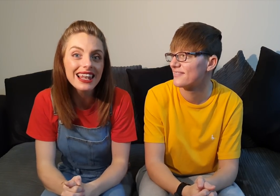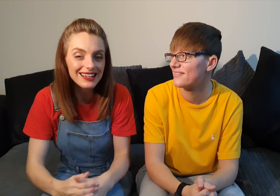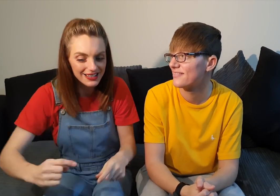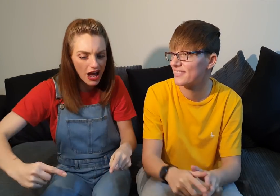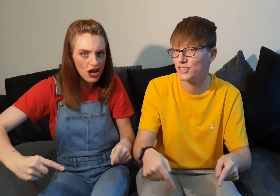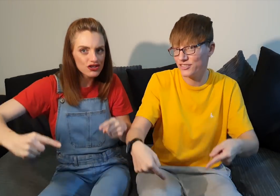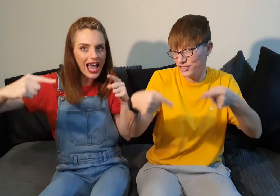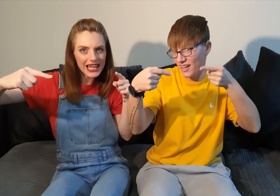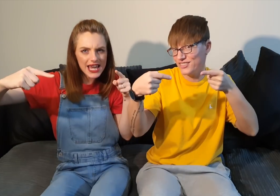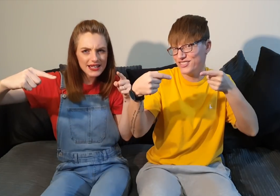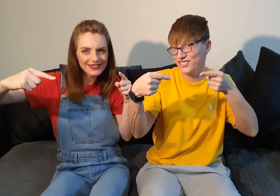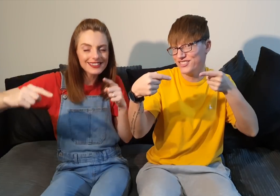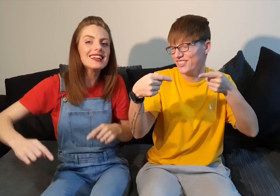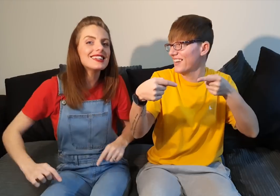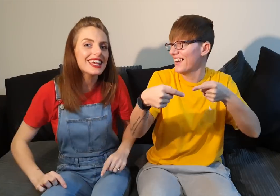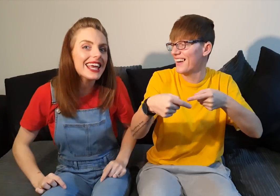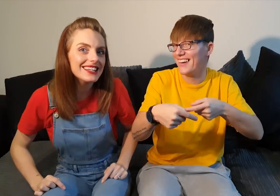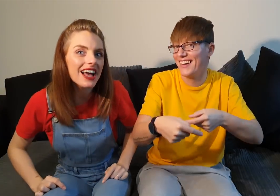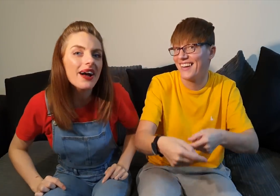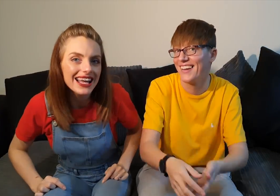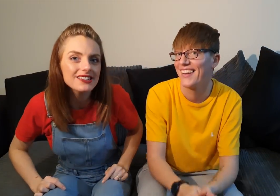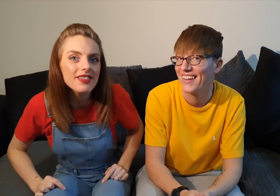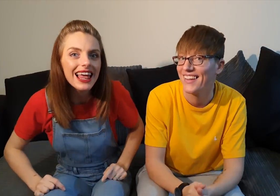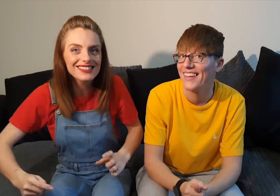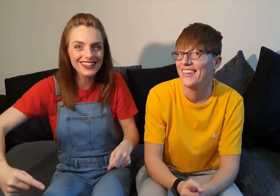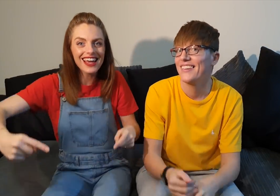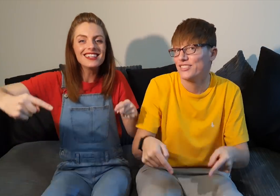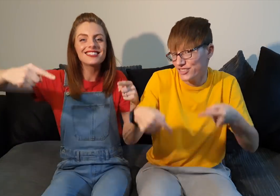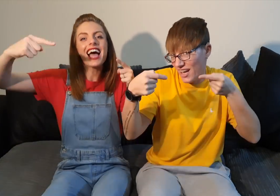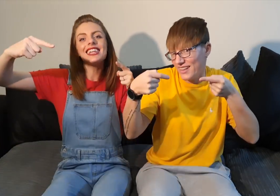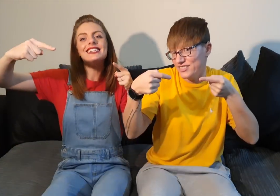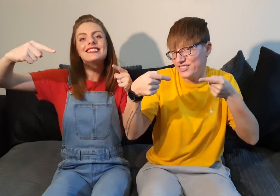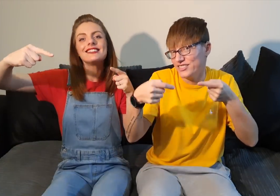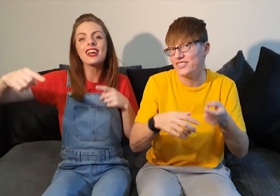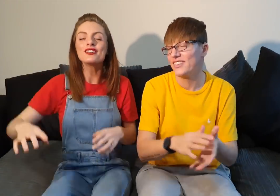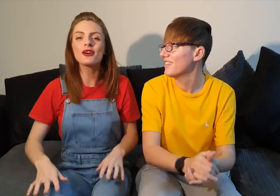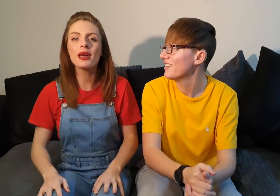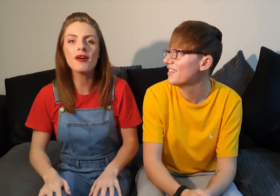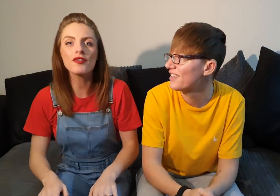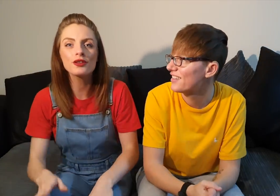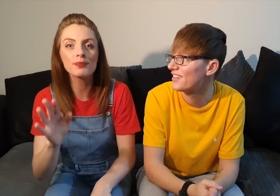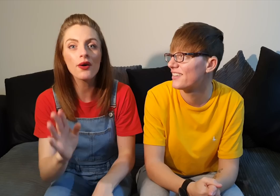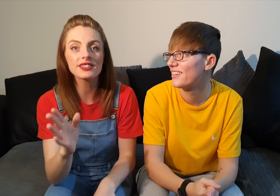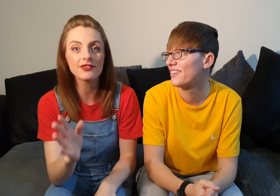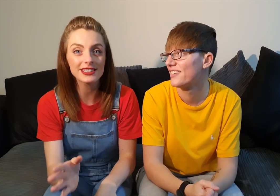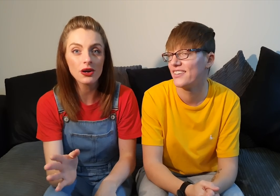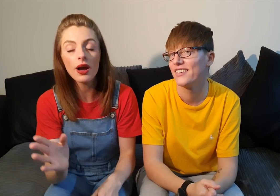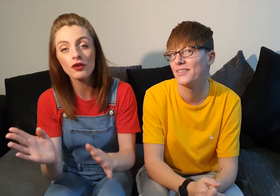lesson challenge yes it is our end of the lesson challenge so we want for you to pause this video if you